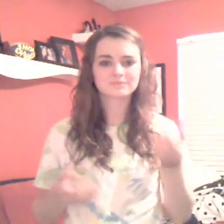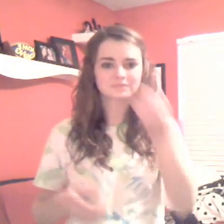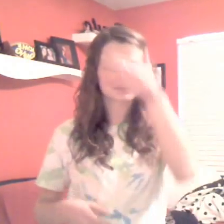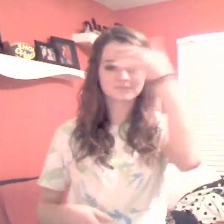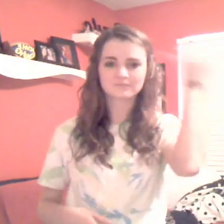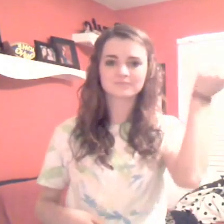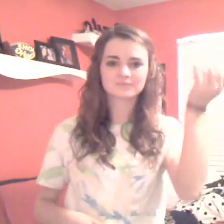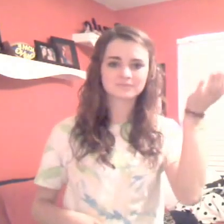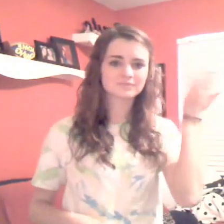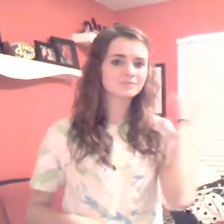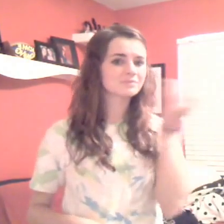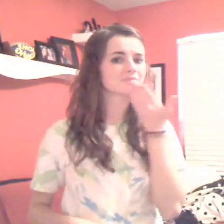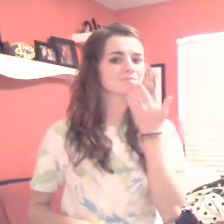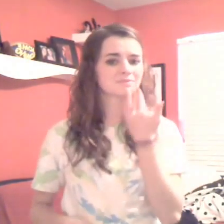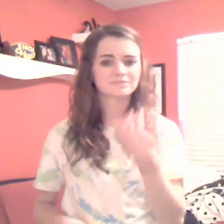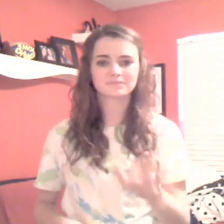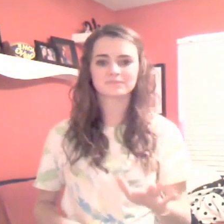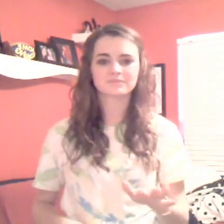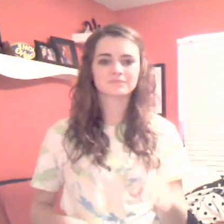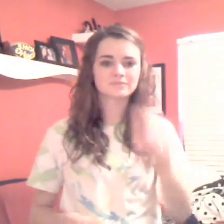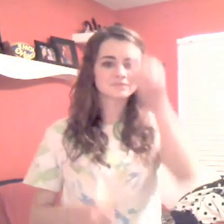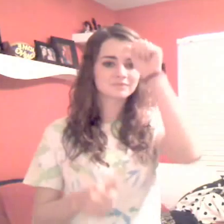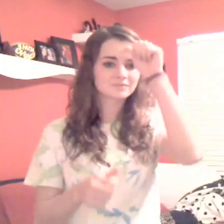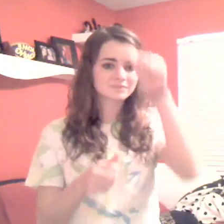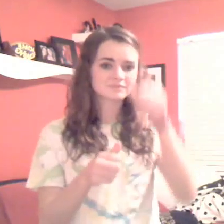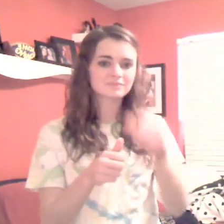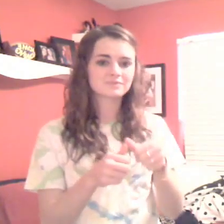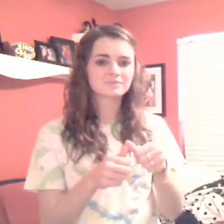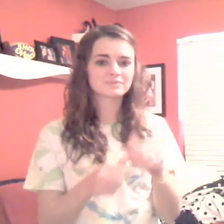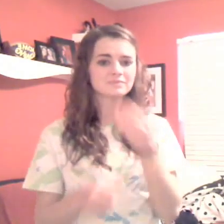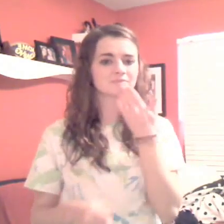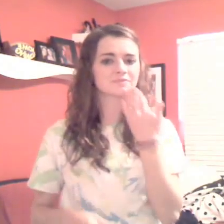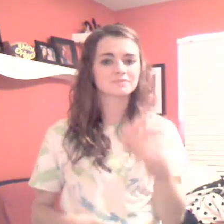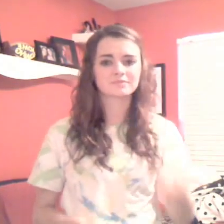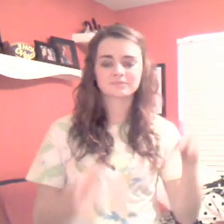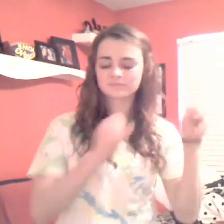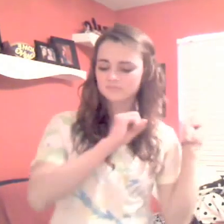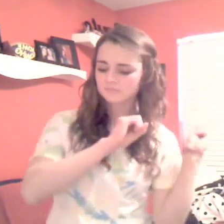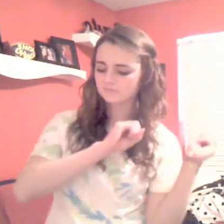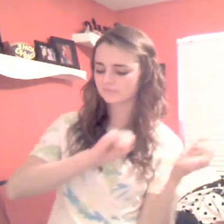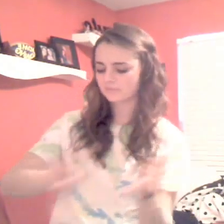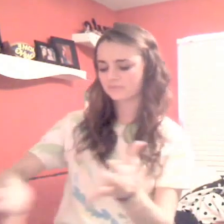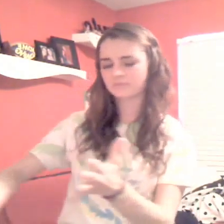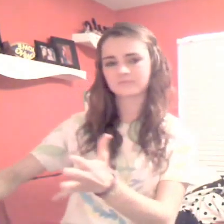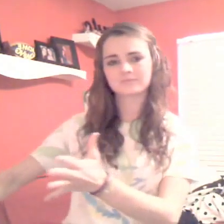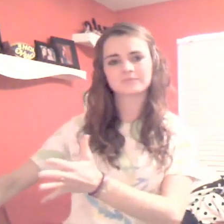shame of the night's hope to forget Can disappear, thinking of you I won't stay